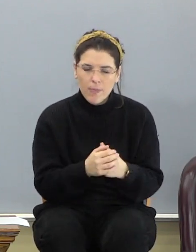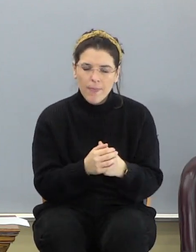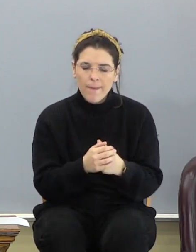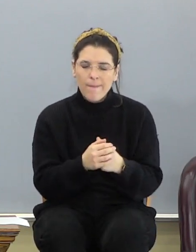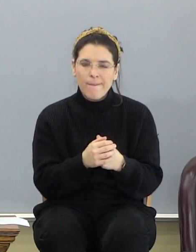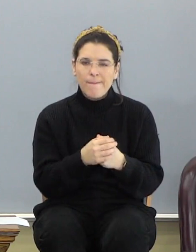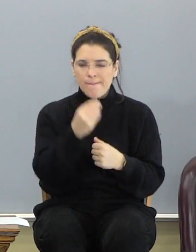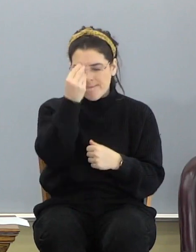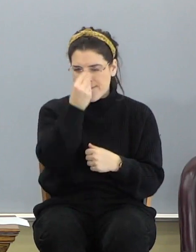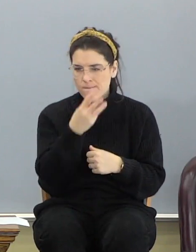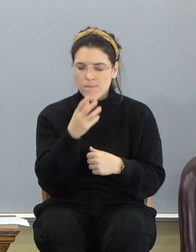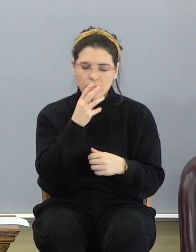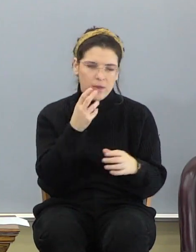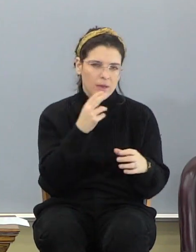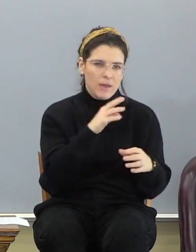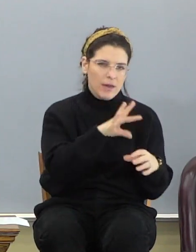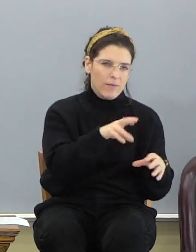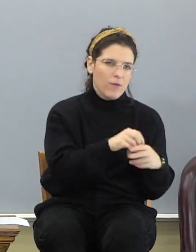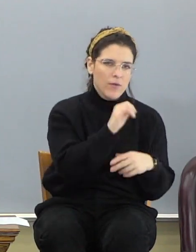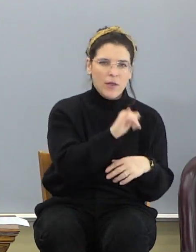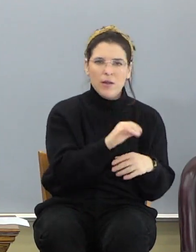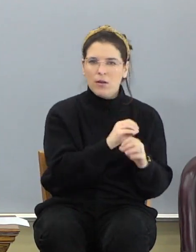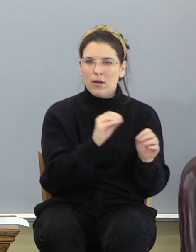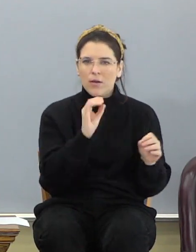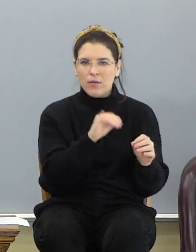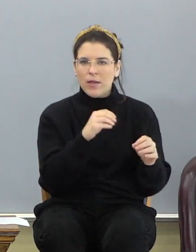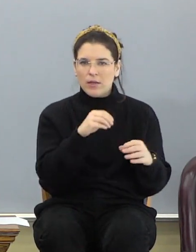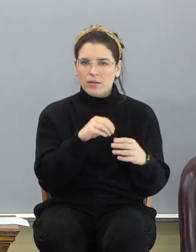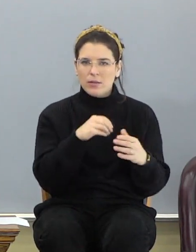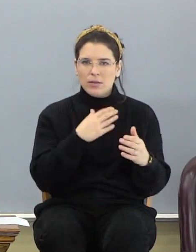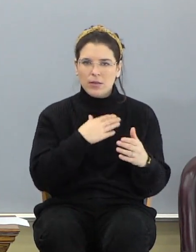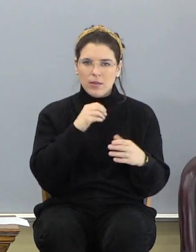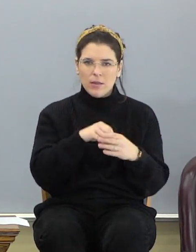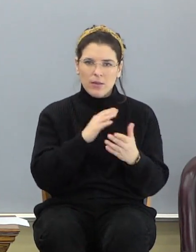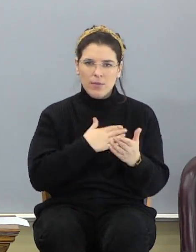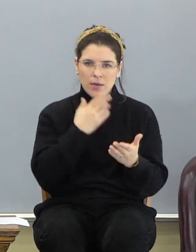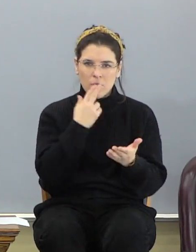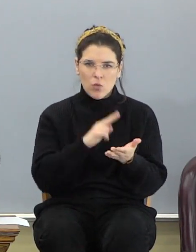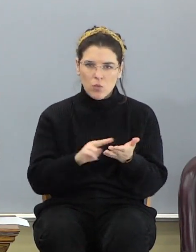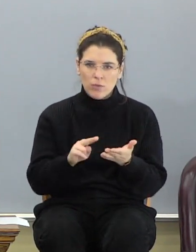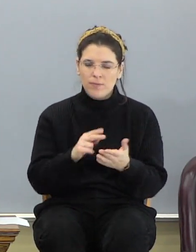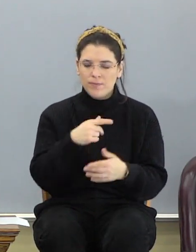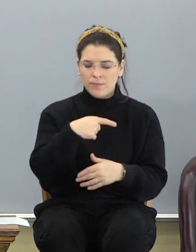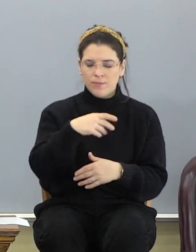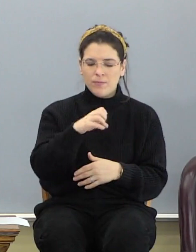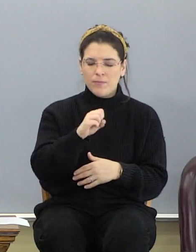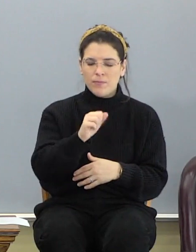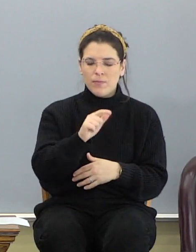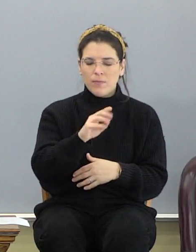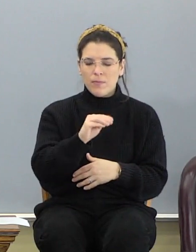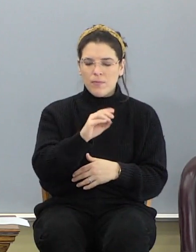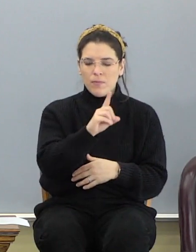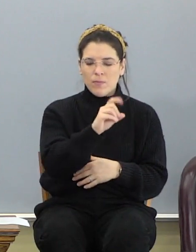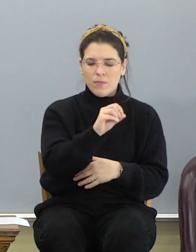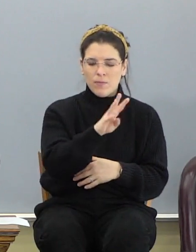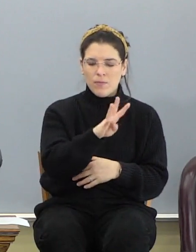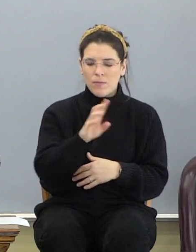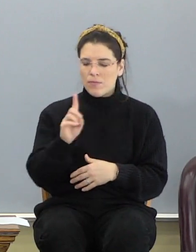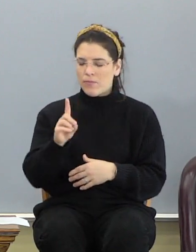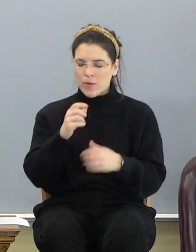I told you I shouldn't get into all that. none of that's in my notes. Psalm 104, verse 1. Bless the Lord, O my soul,